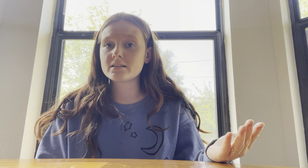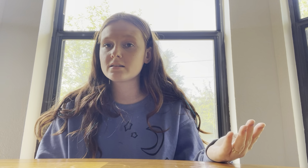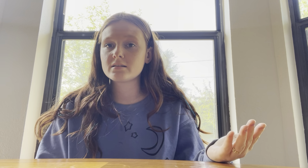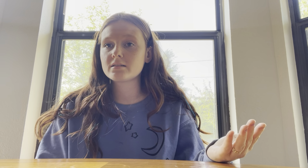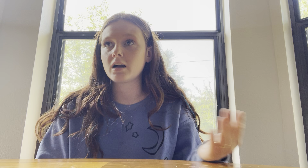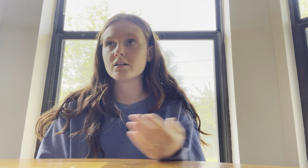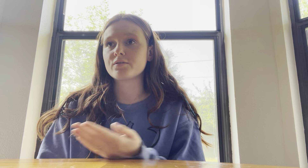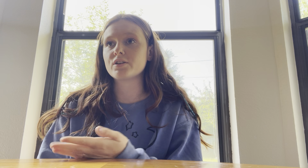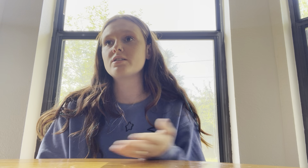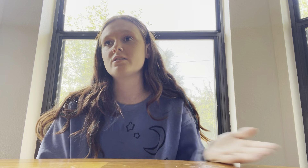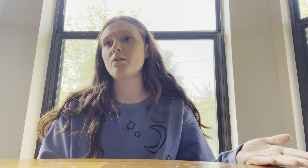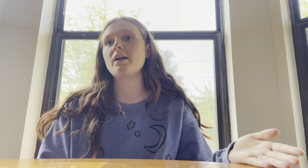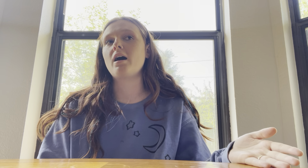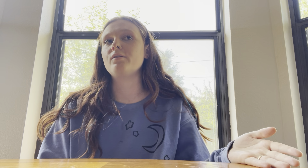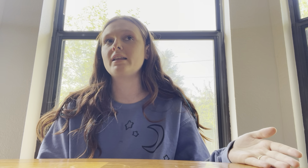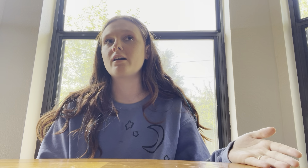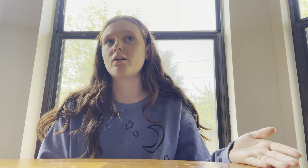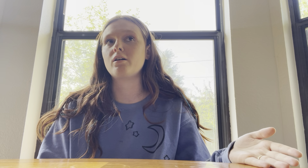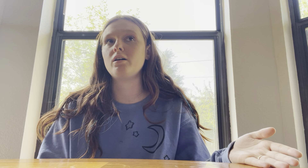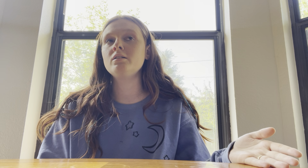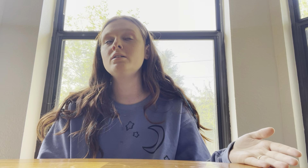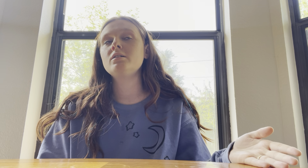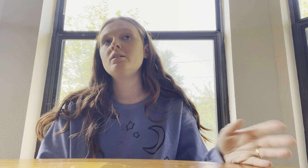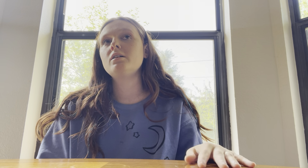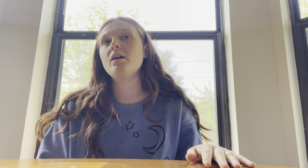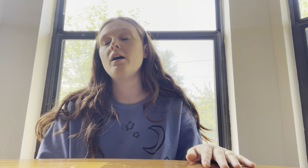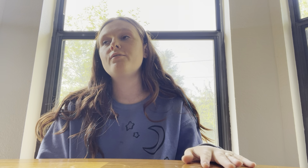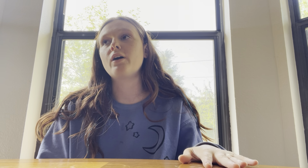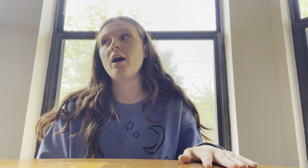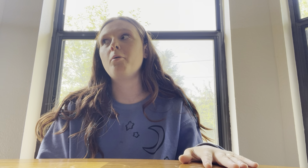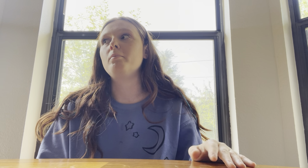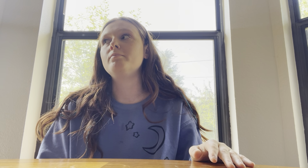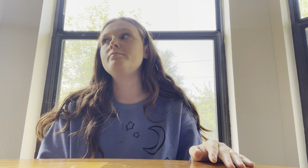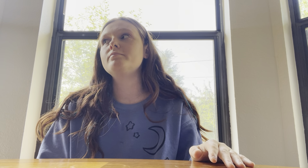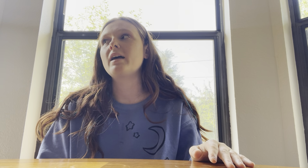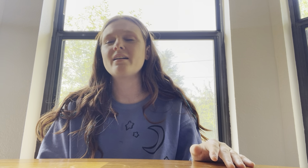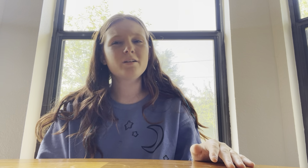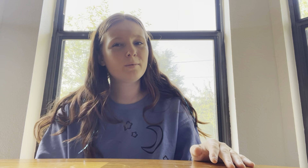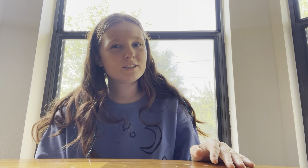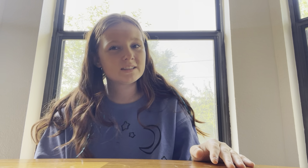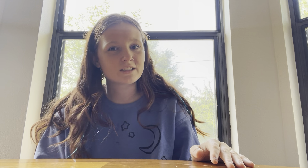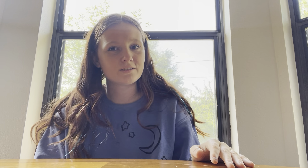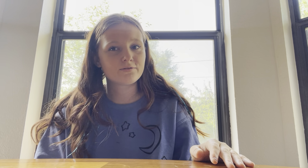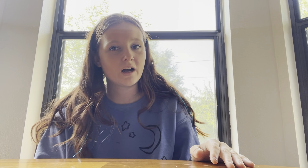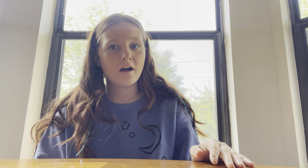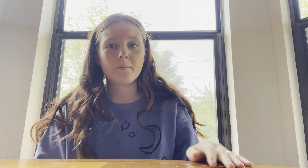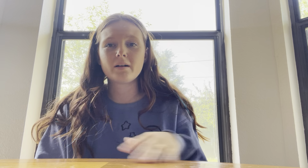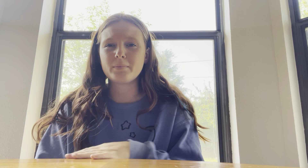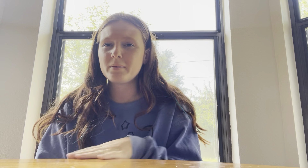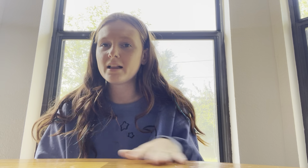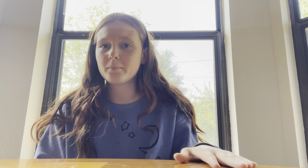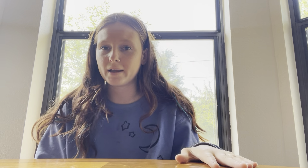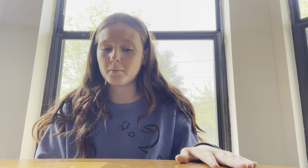controversy is going on with that girl from, I don't know where she's actually from, maybe Alabama.